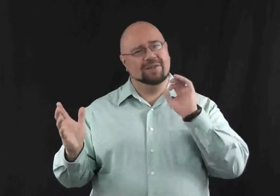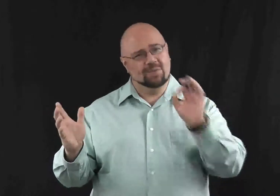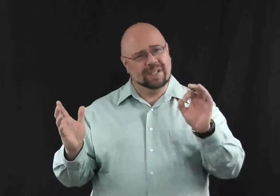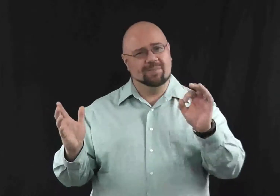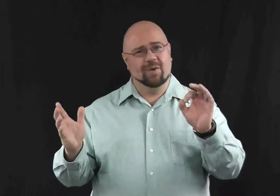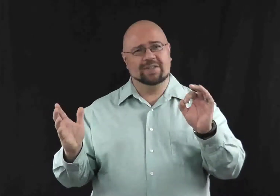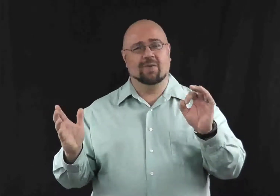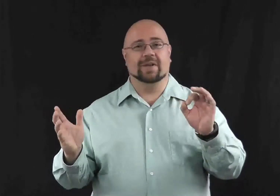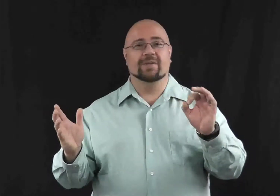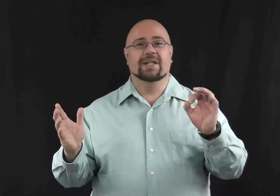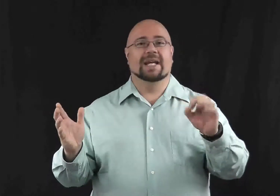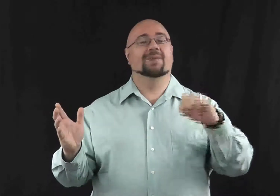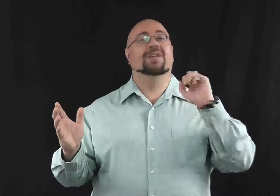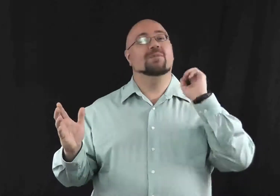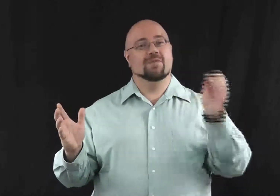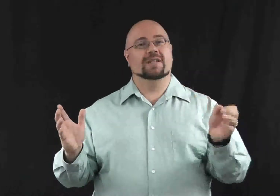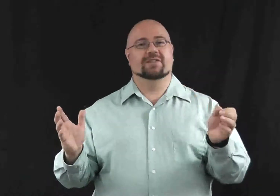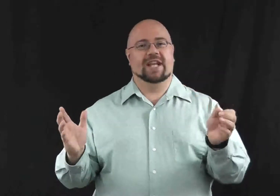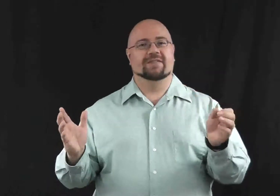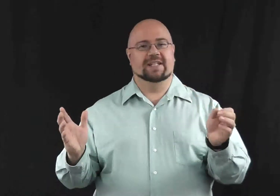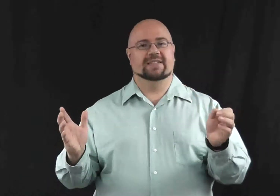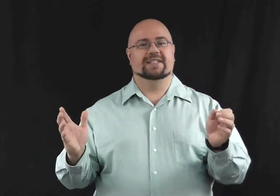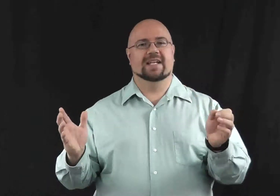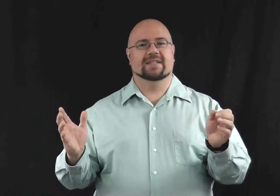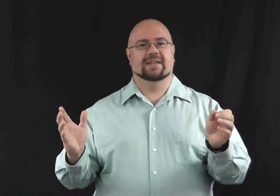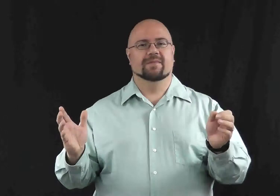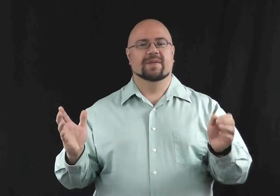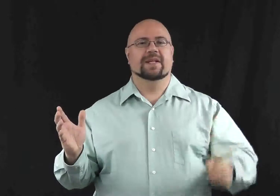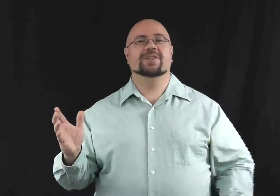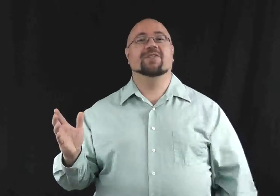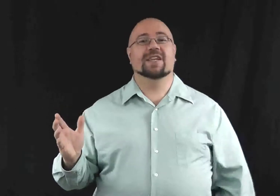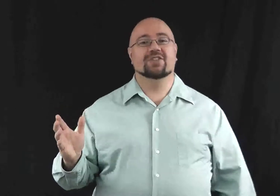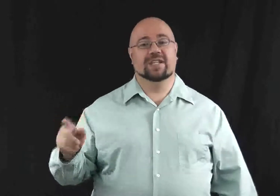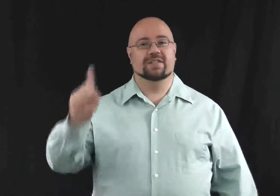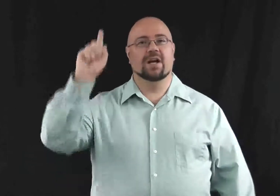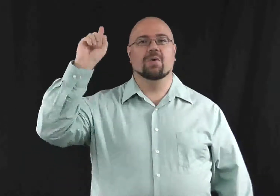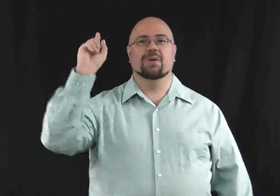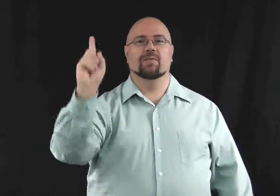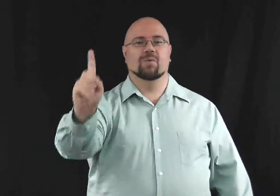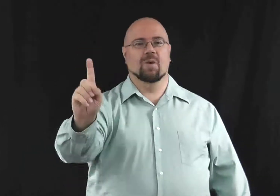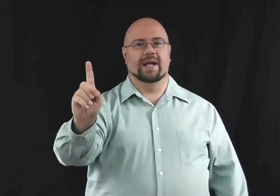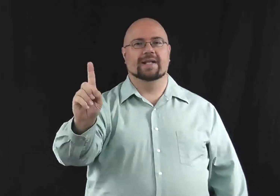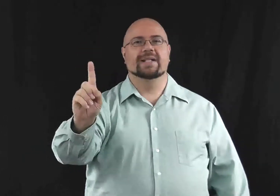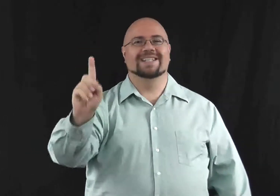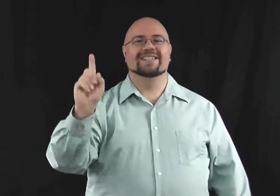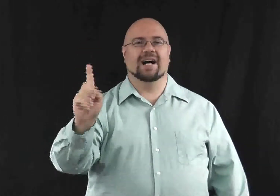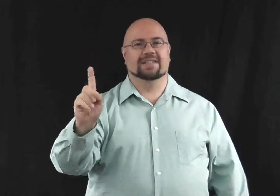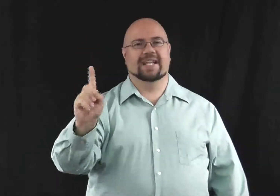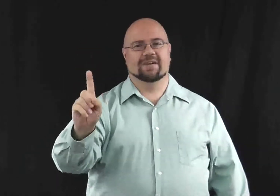key points for you and then we're going to move on to chain of custody testing. Here's the things you need to know. Number one. It's non-standardized.